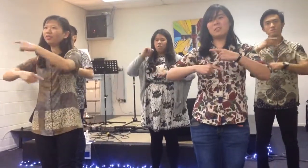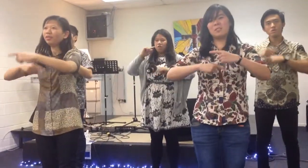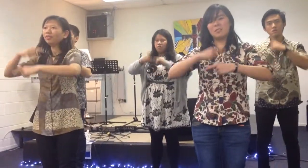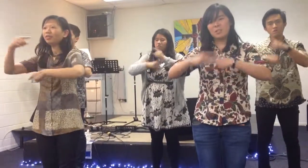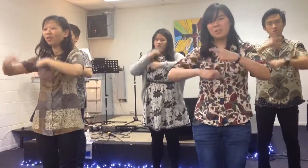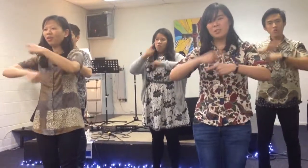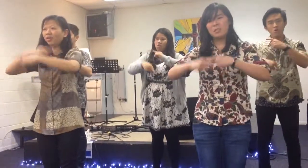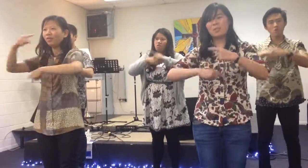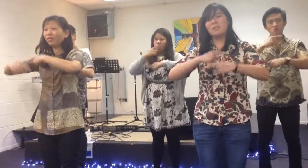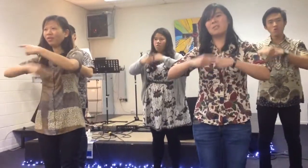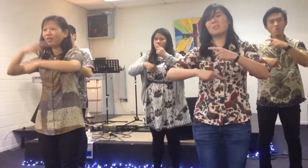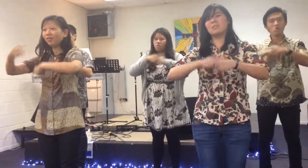go.